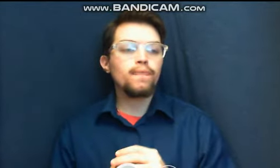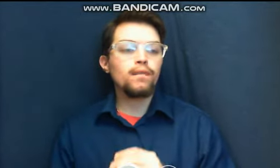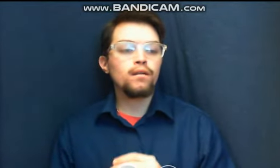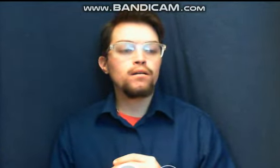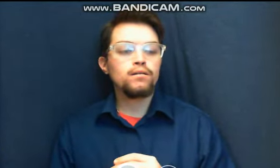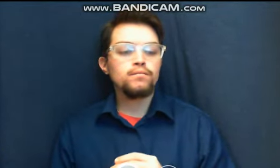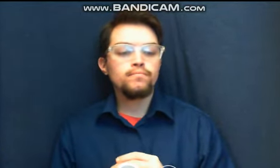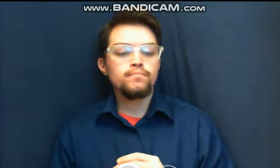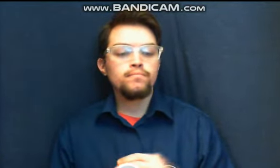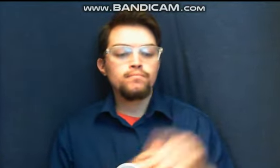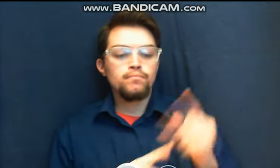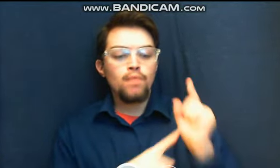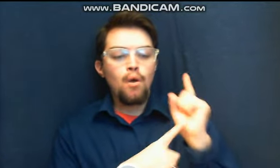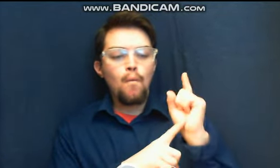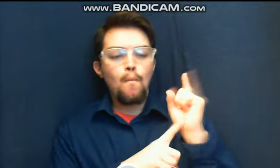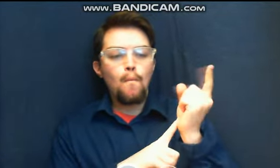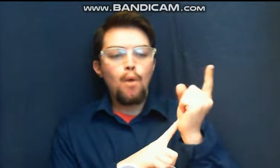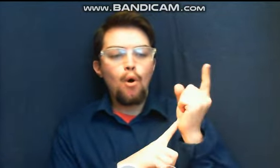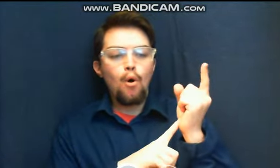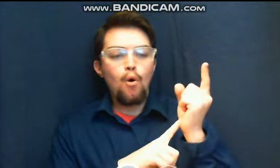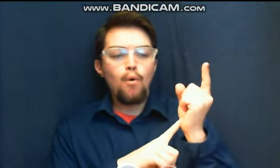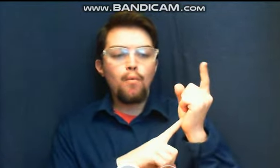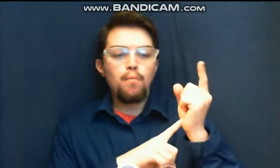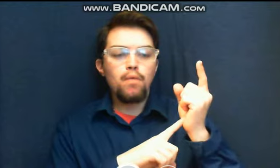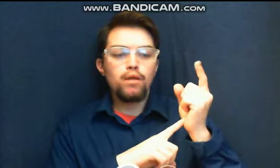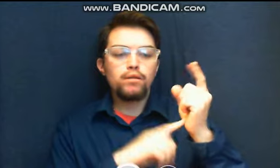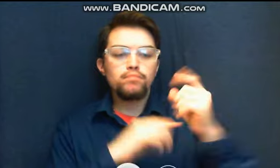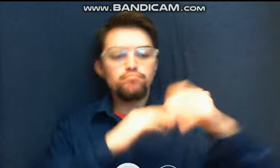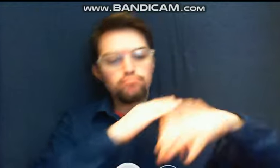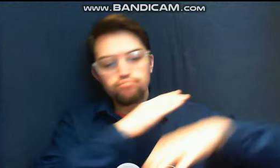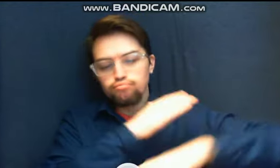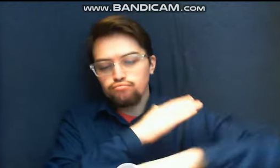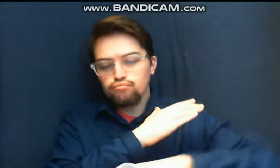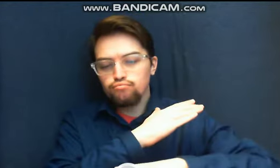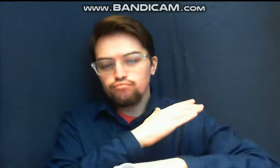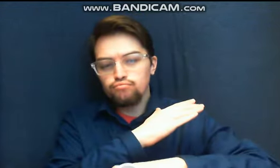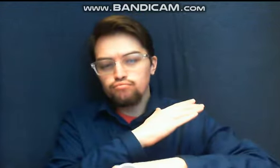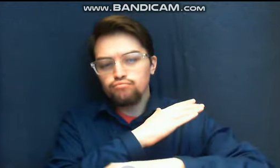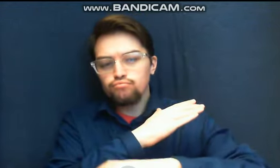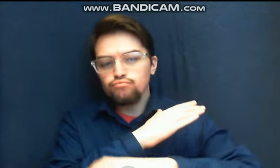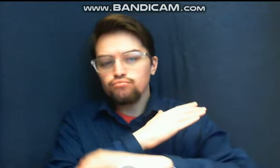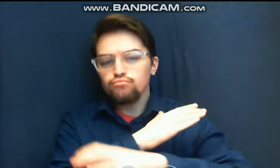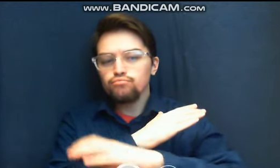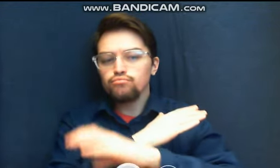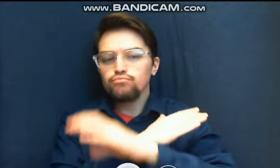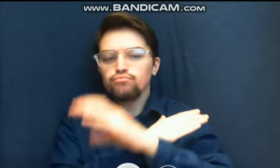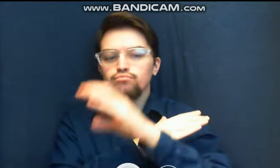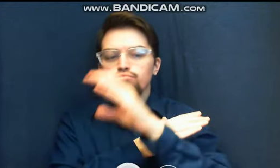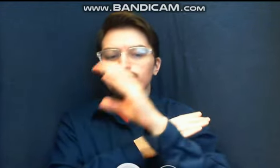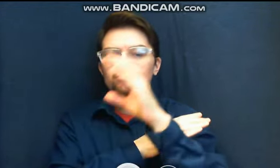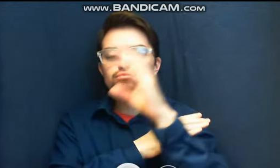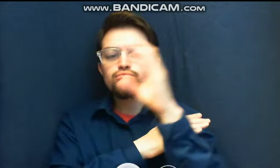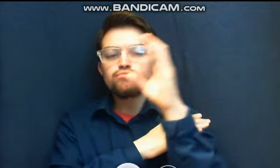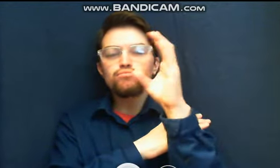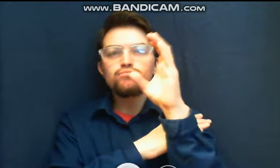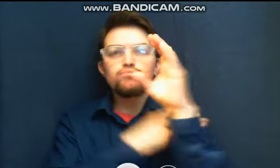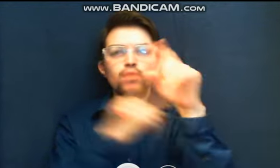you can hear all the birds, that will animals